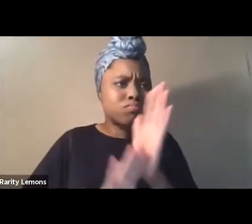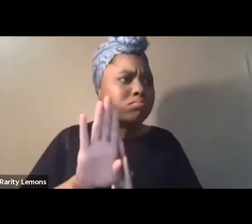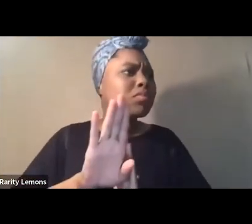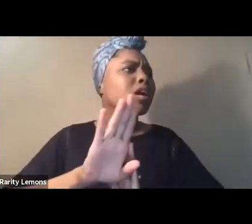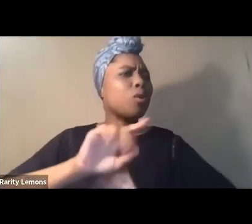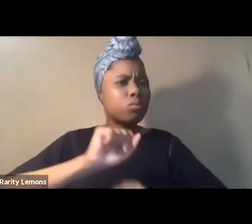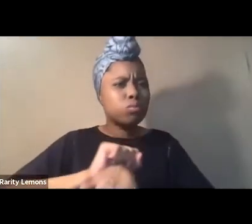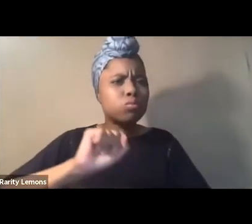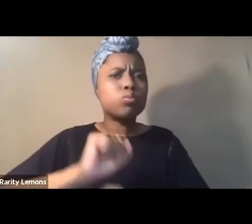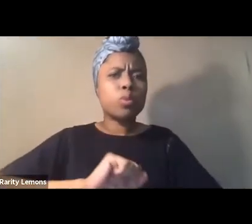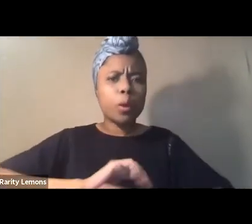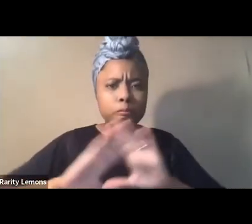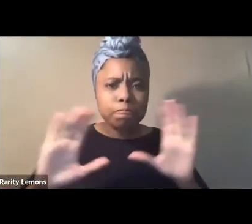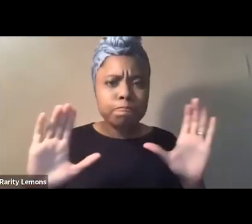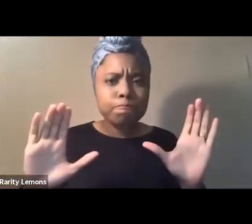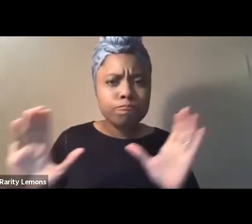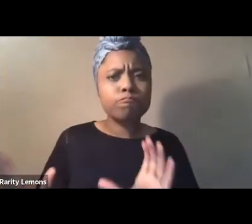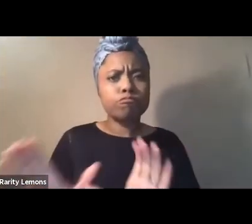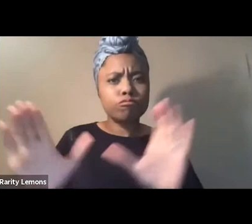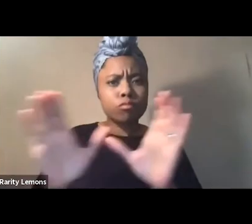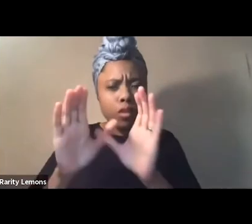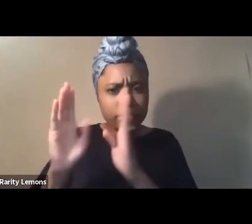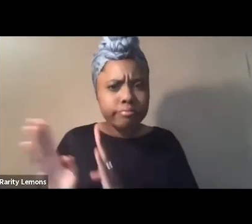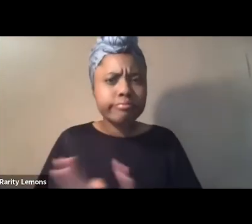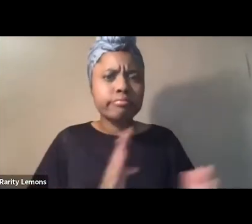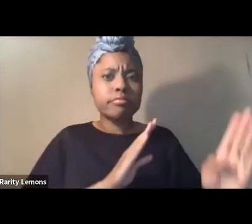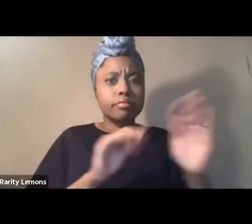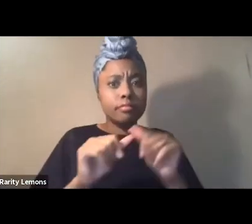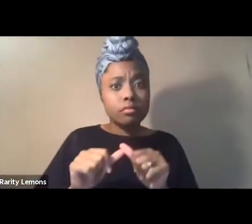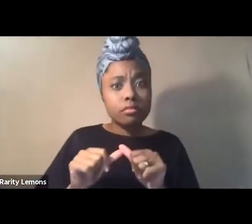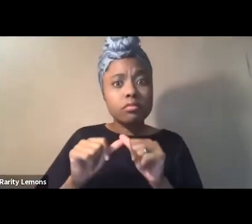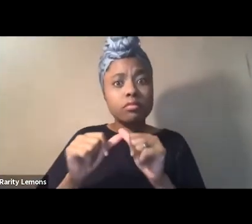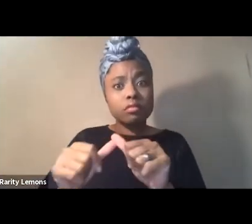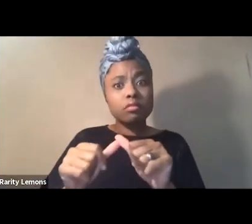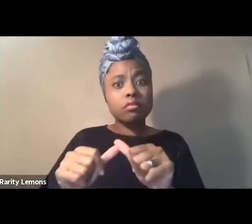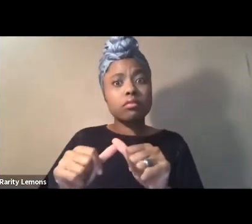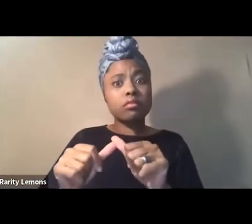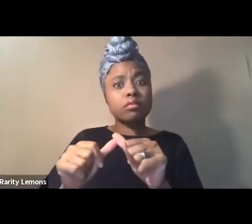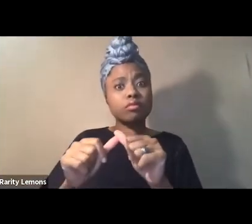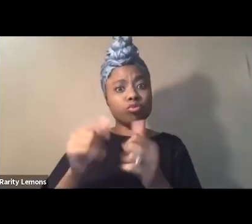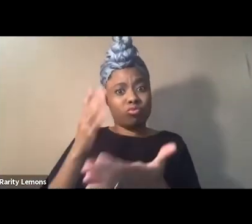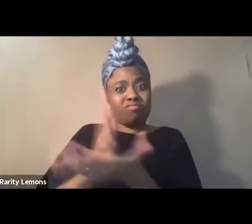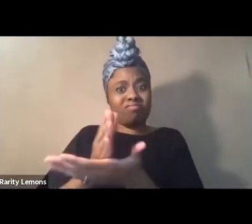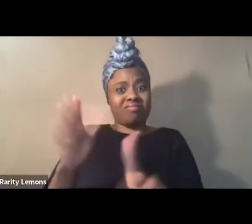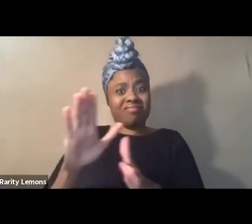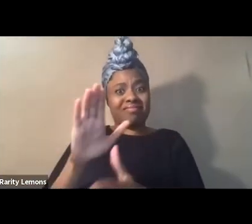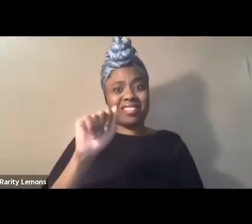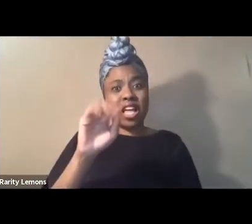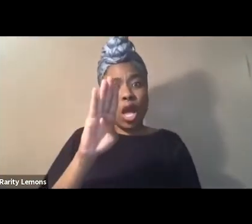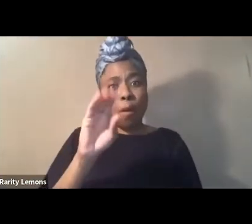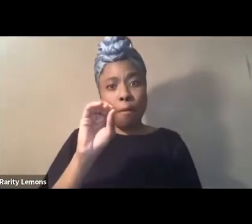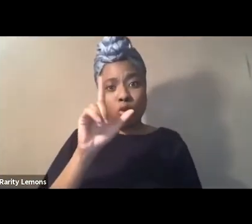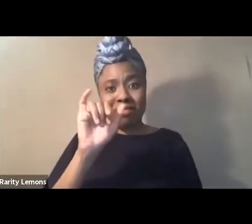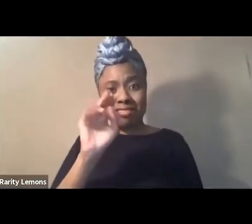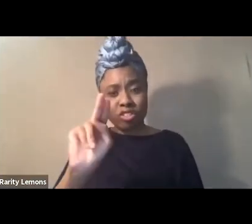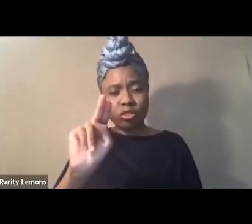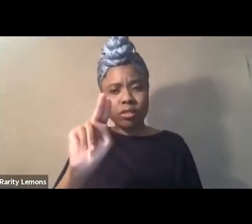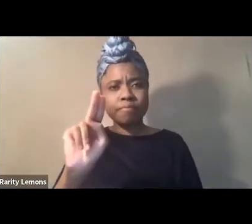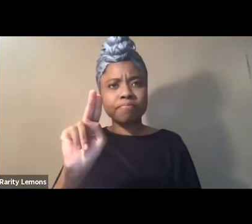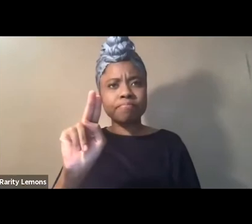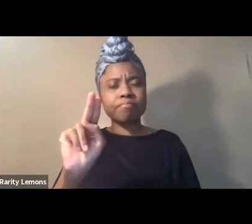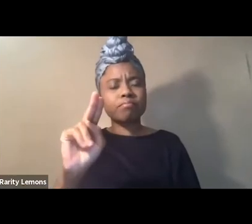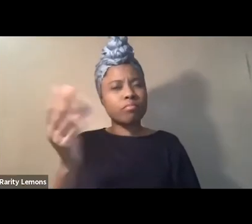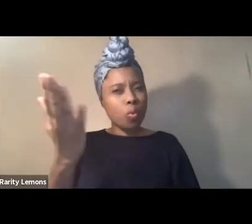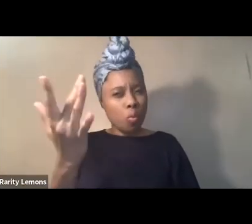organized collective and sustained manner with others toward abolition we need to ask ourselves if